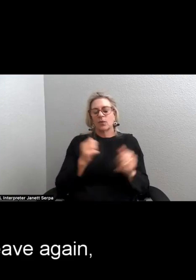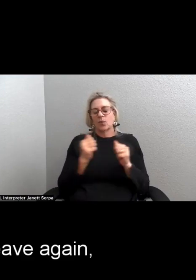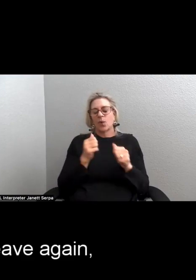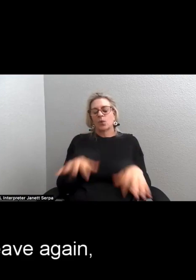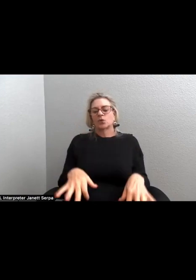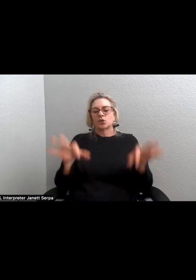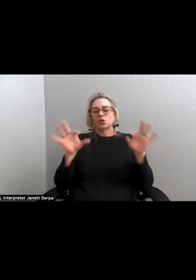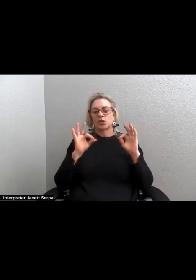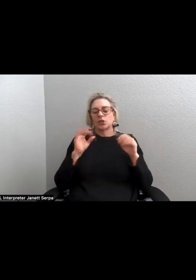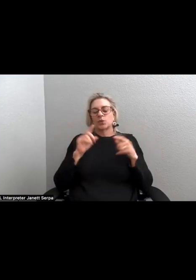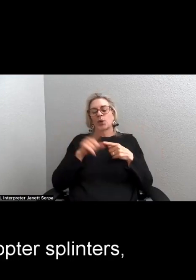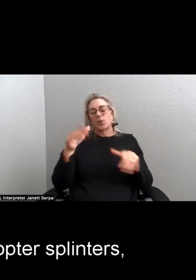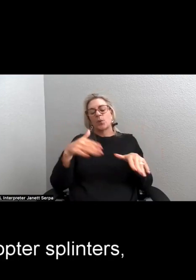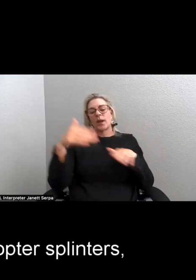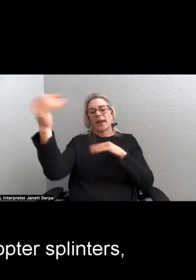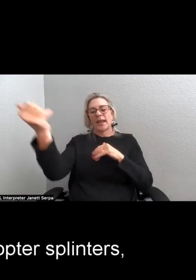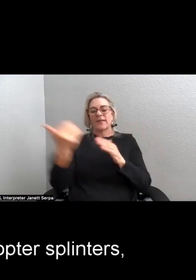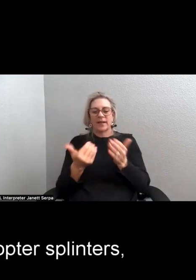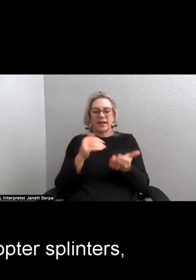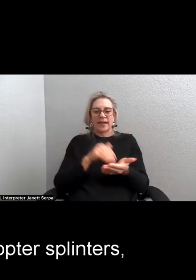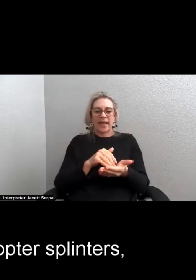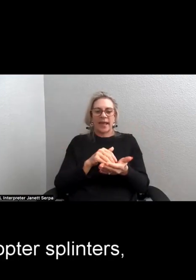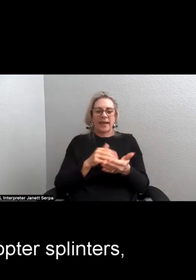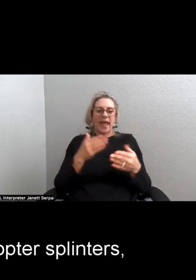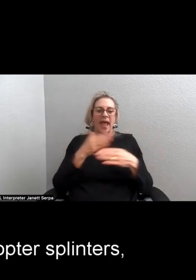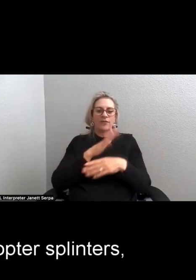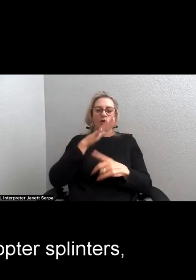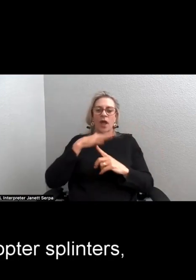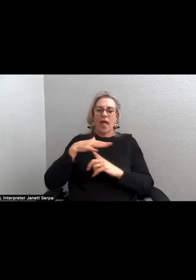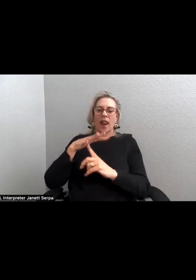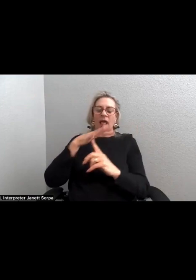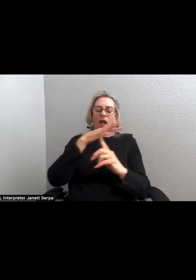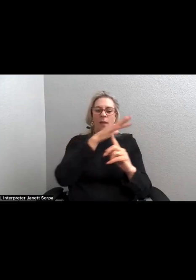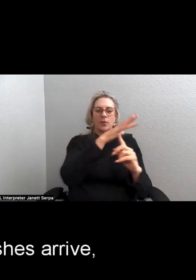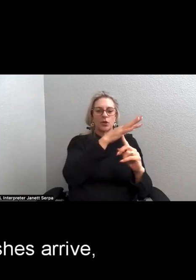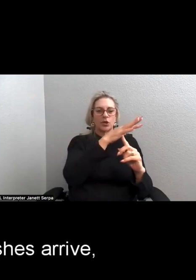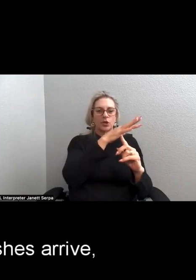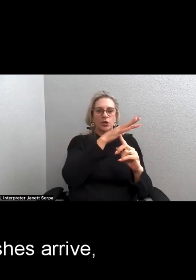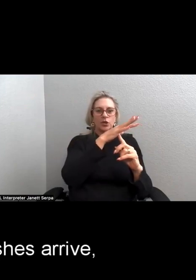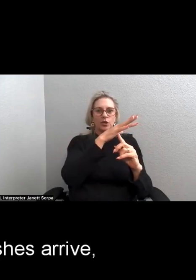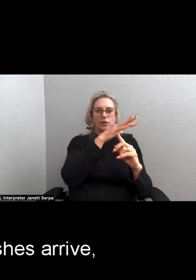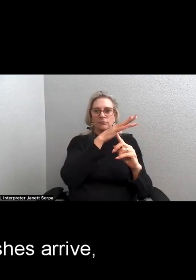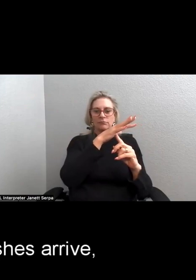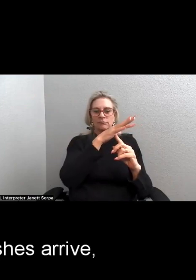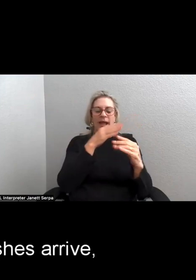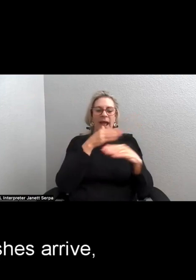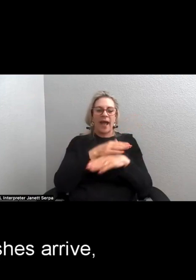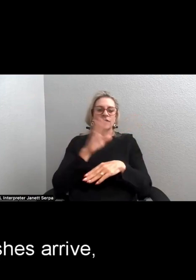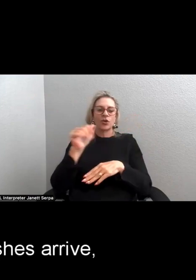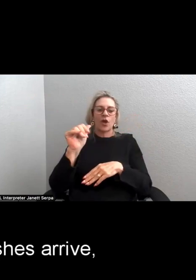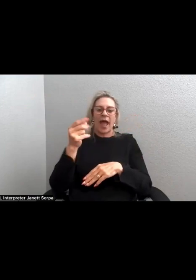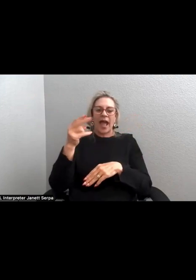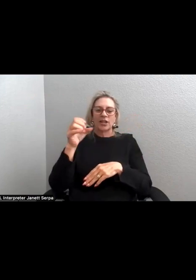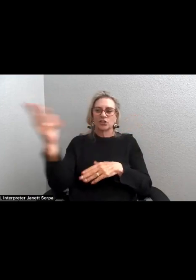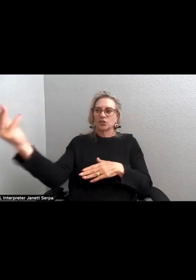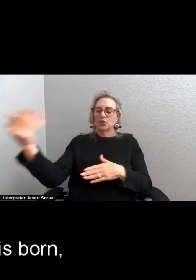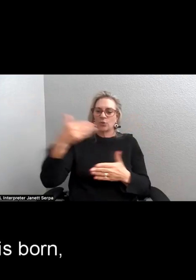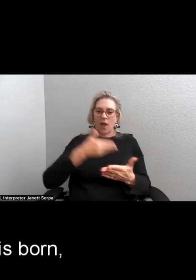you leave again, after your helicopter splinters, after your ashes arrive,